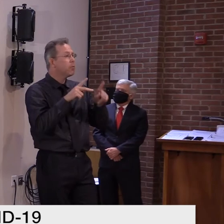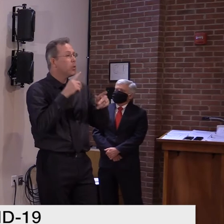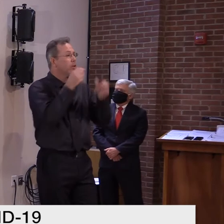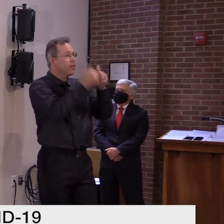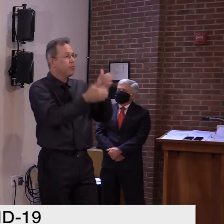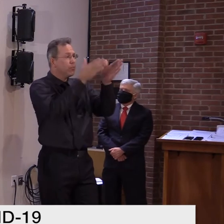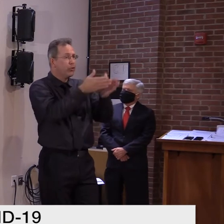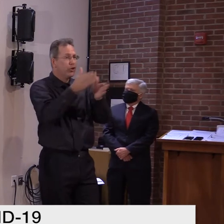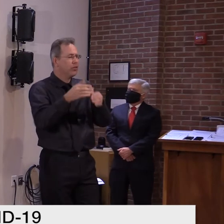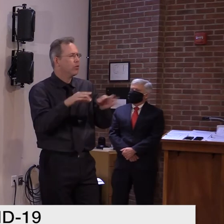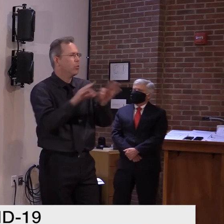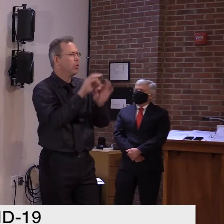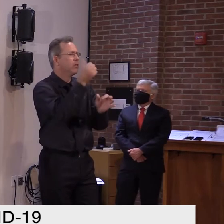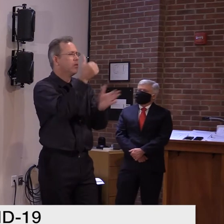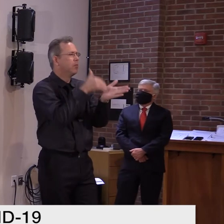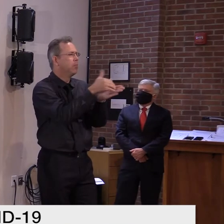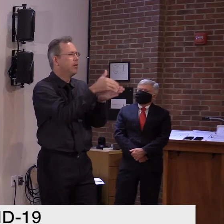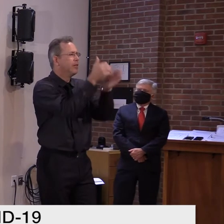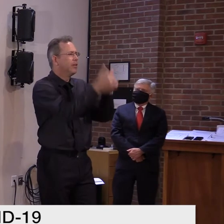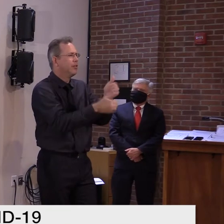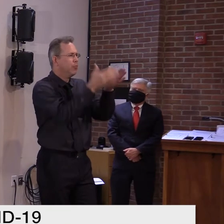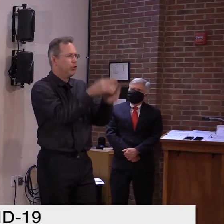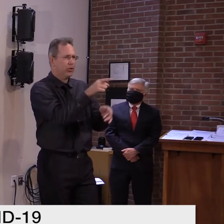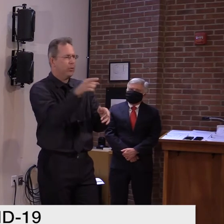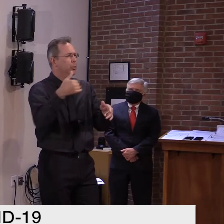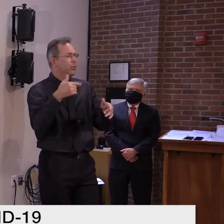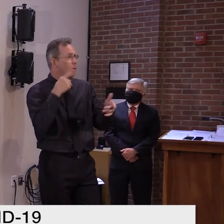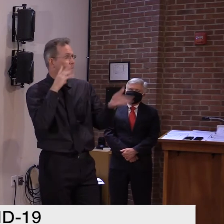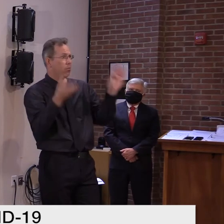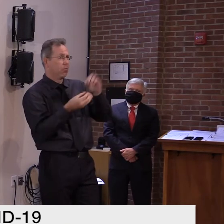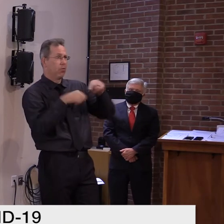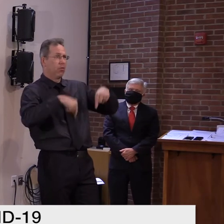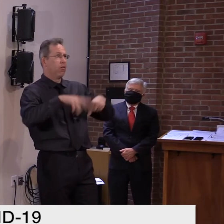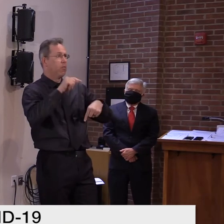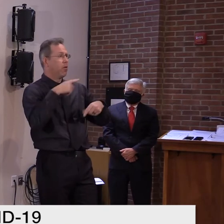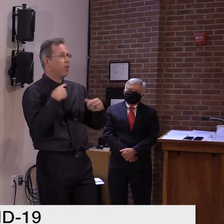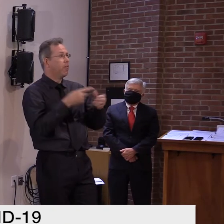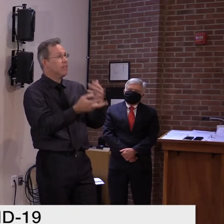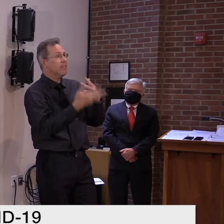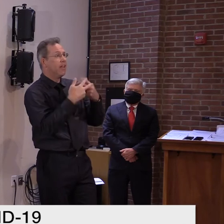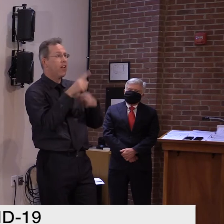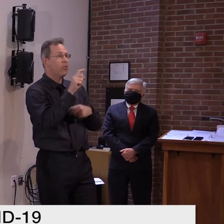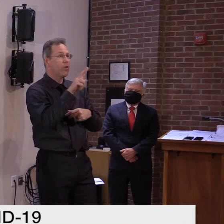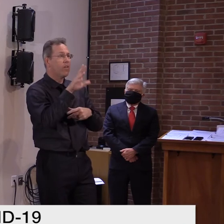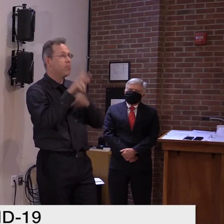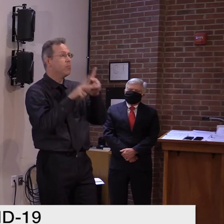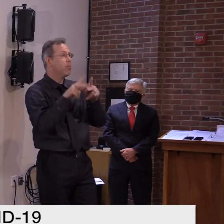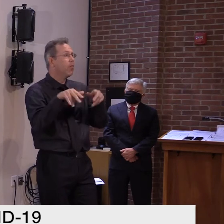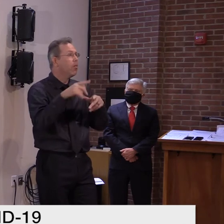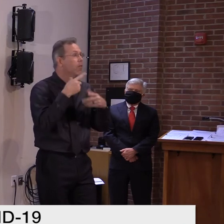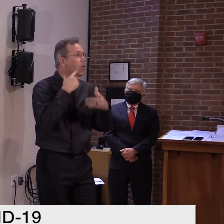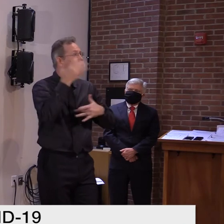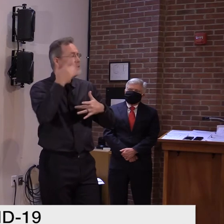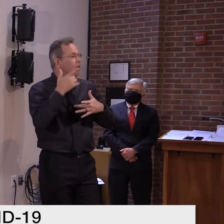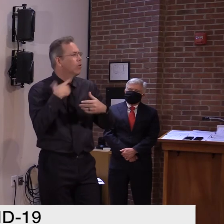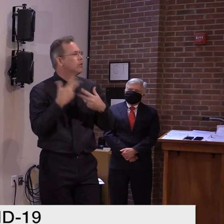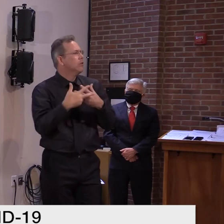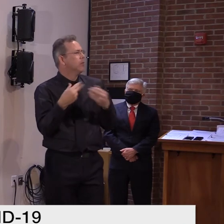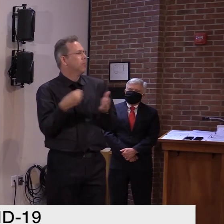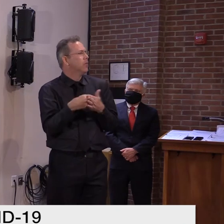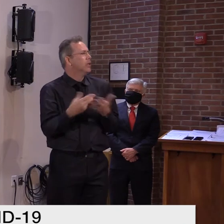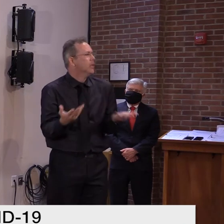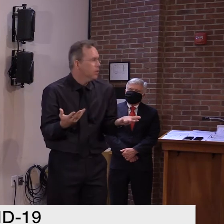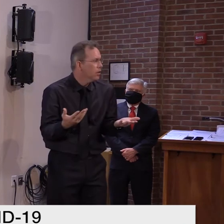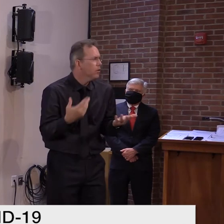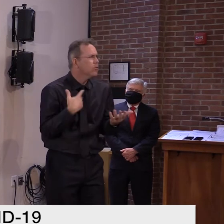value do you set on human life? Would you, uh, decide to restrict or not restrict sectors of the